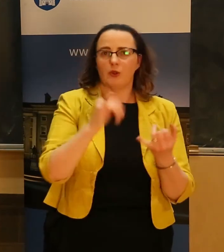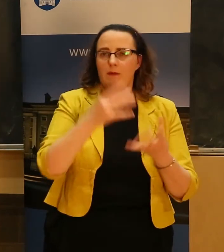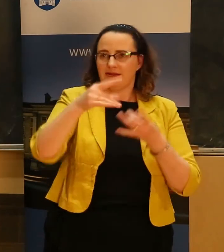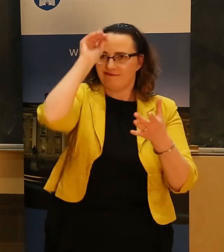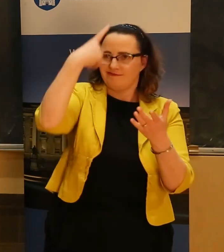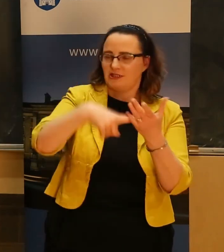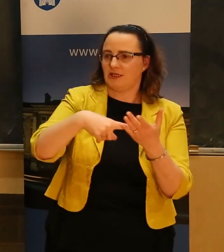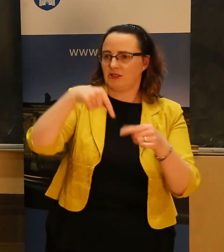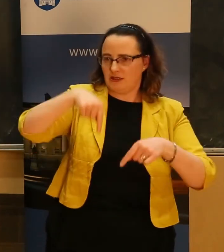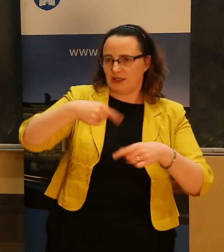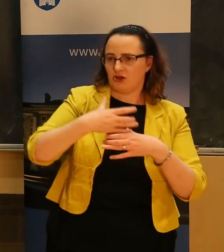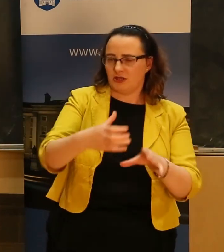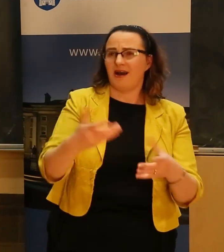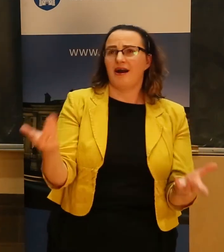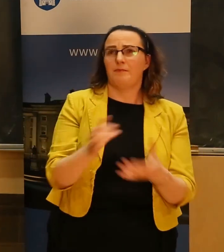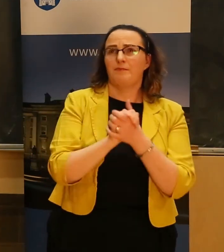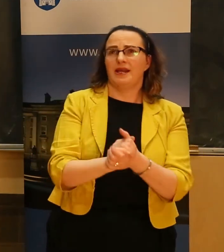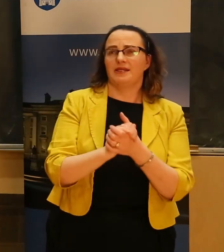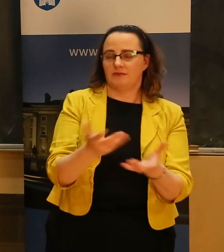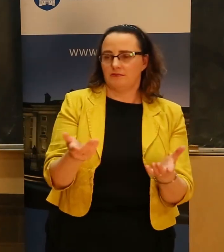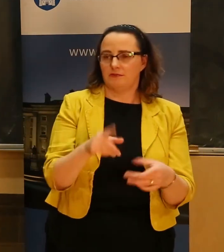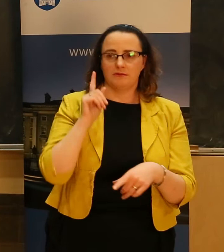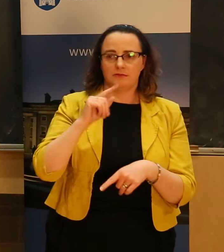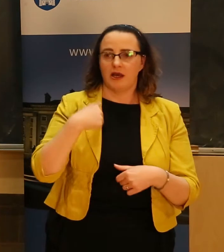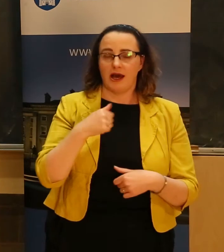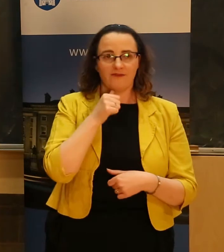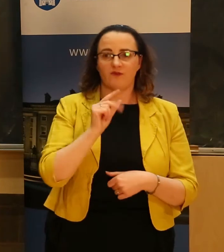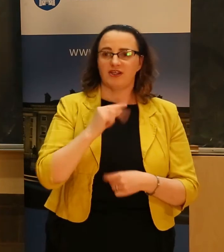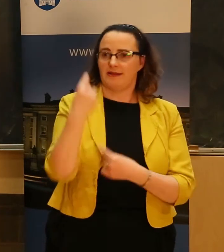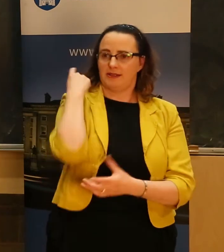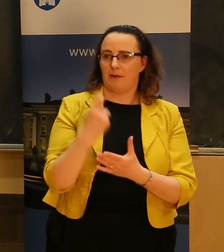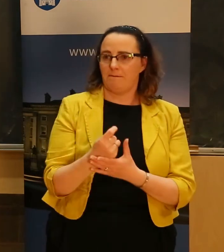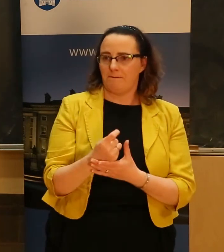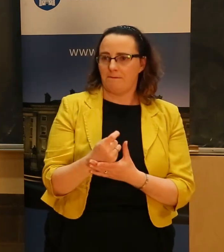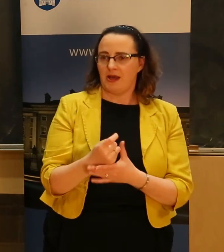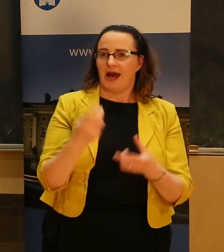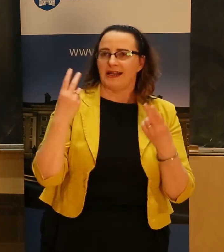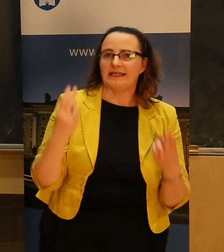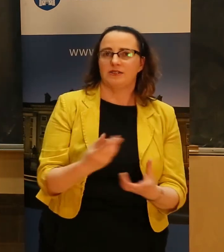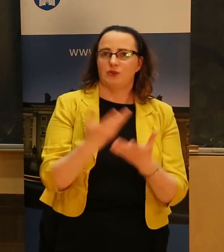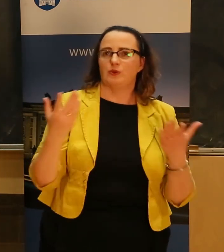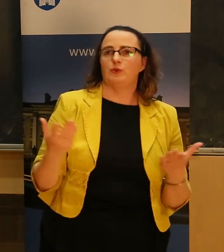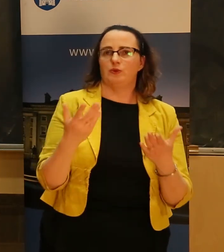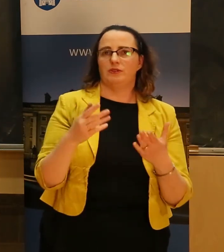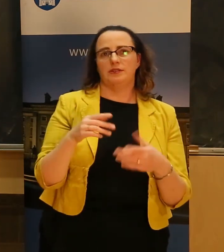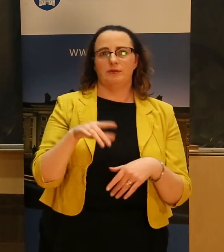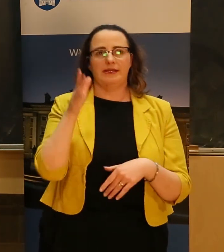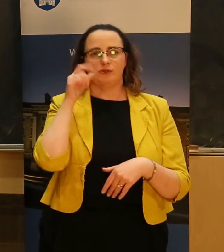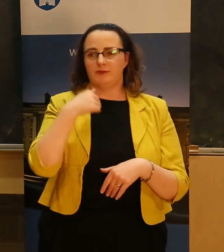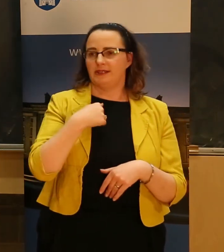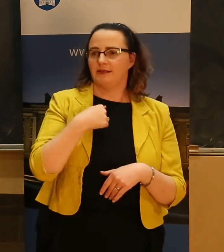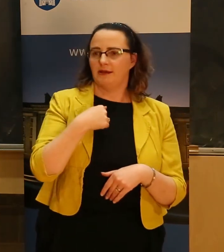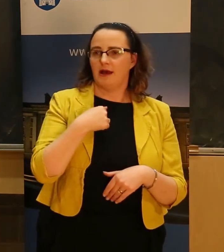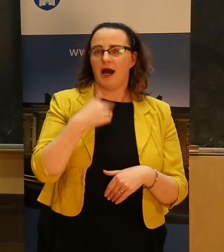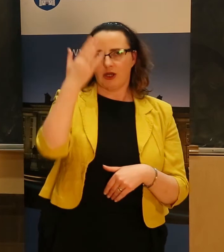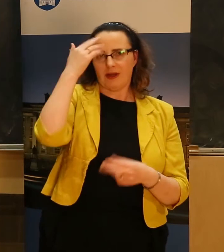decisions in this country, hear my please. I didn't have a voice and I needed to develop one. I knew I